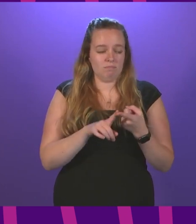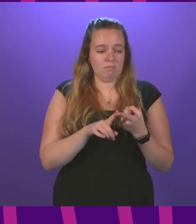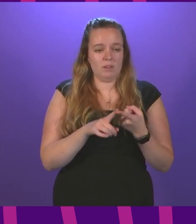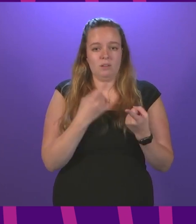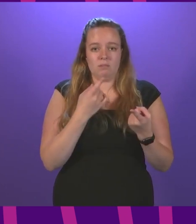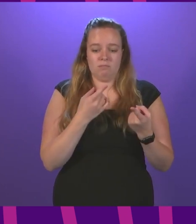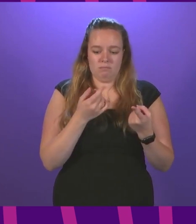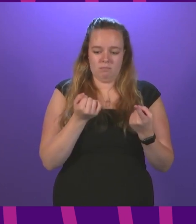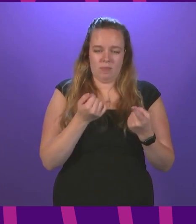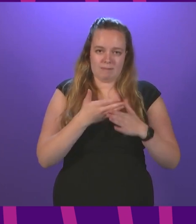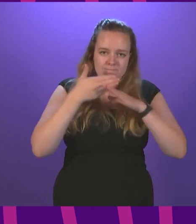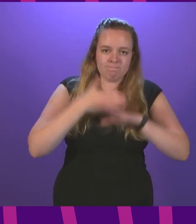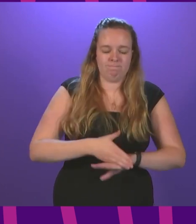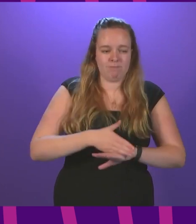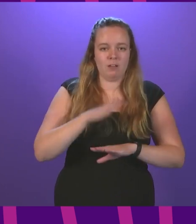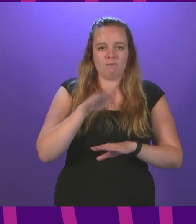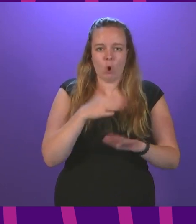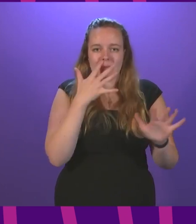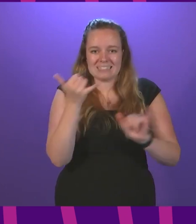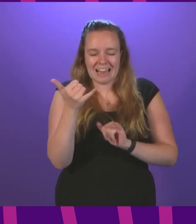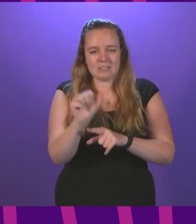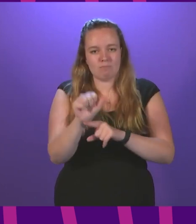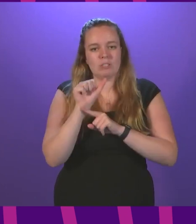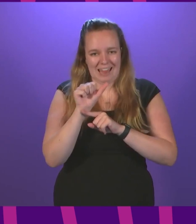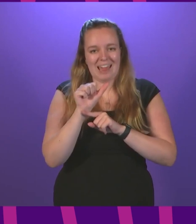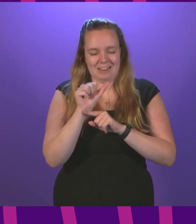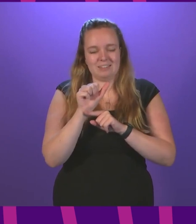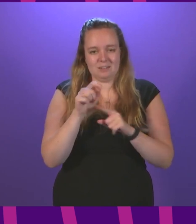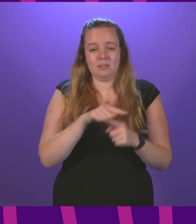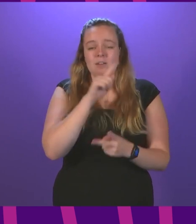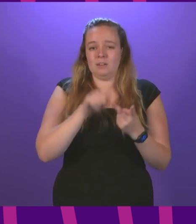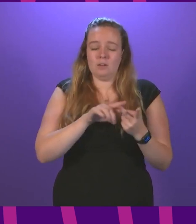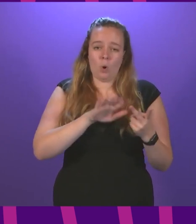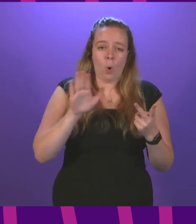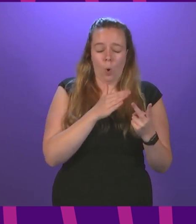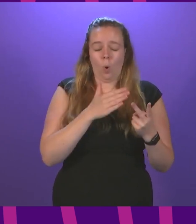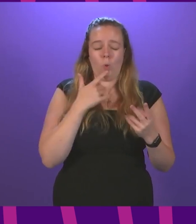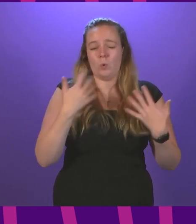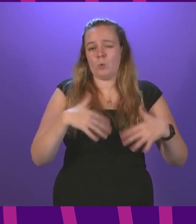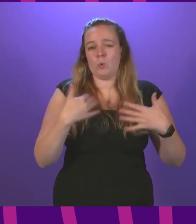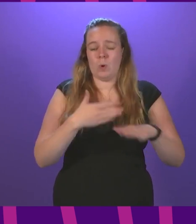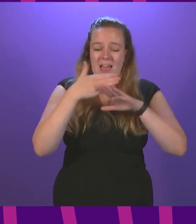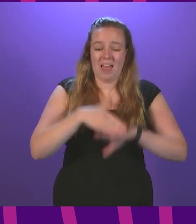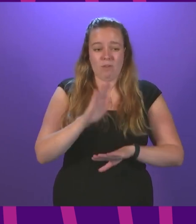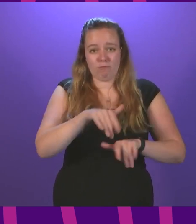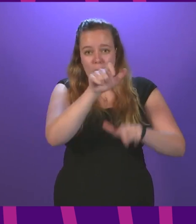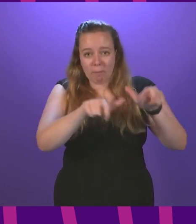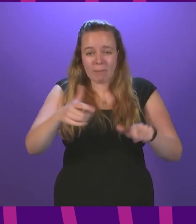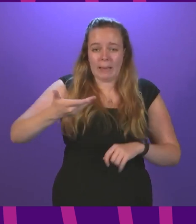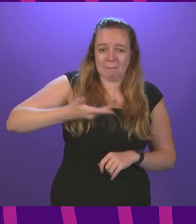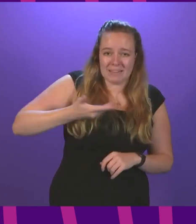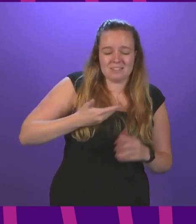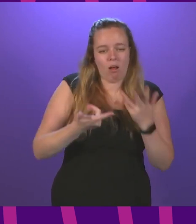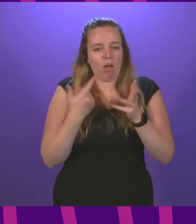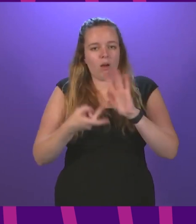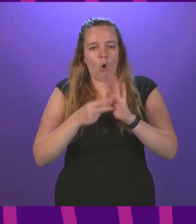the performance and the hard work of those in Test and Protect, and also all of the considerable efforts made by individuals, businesses and